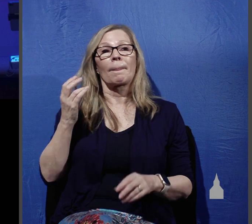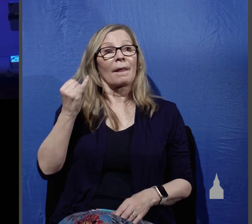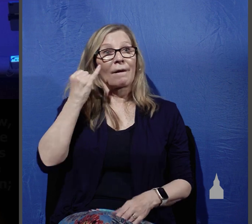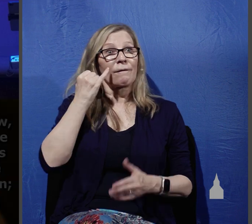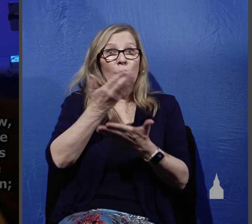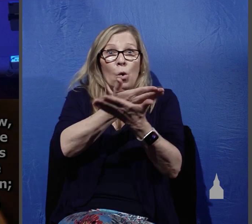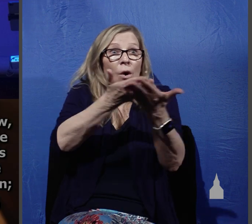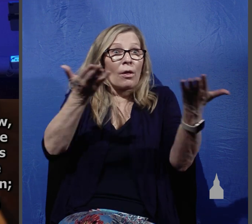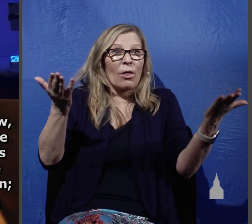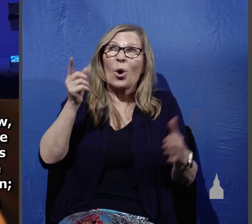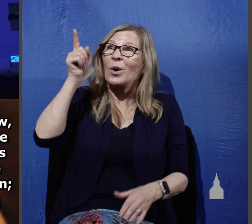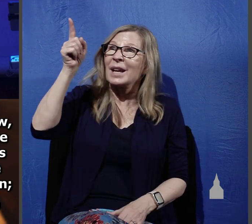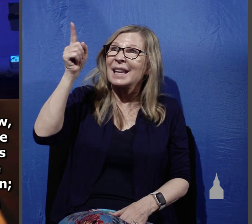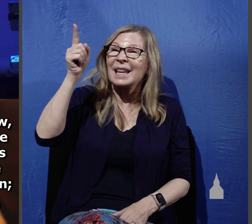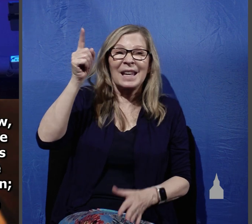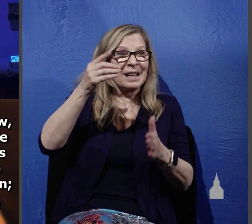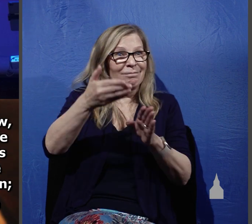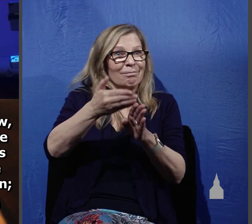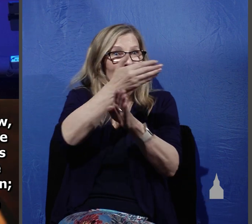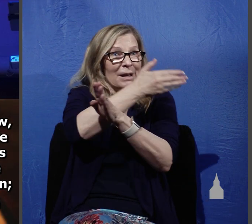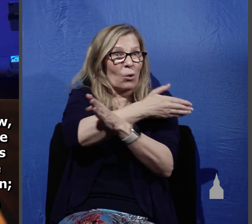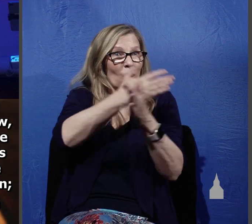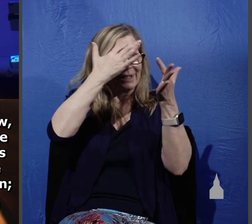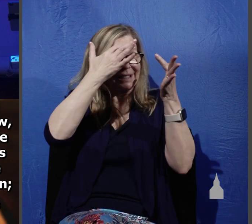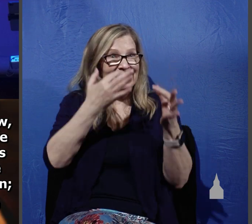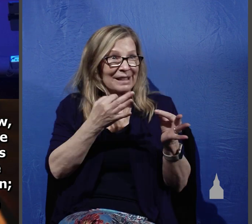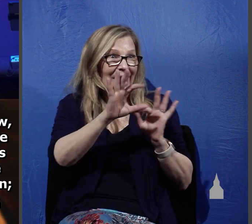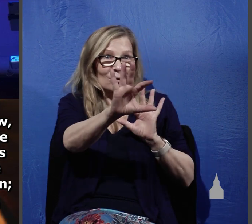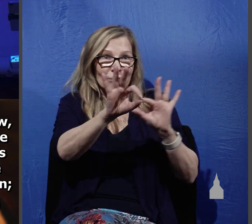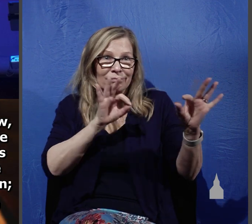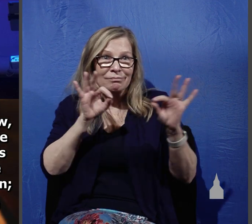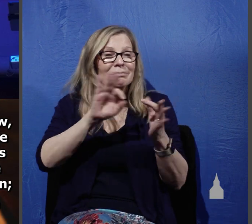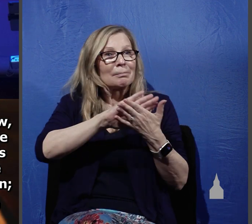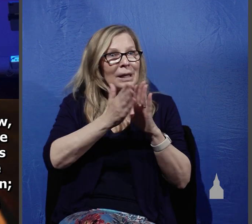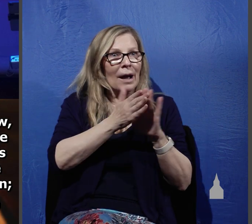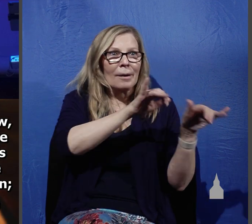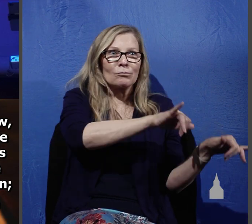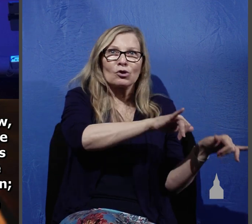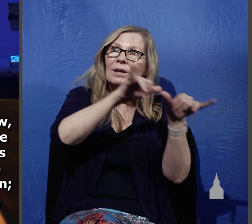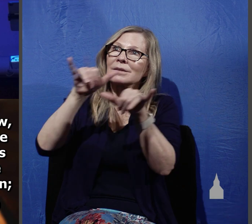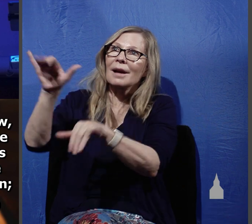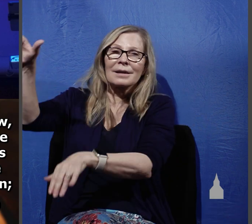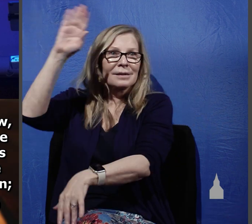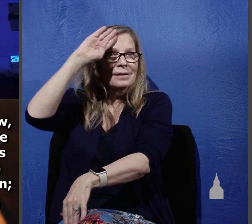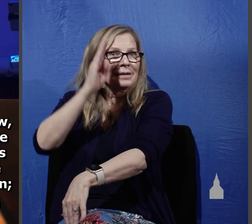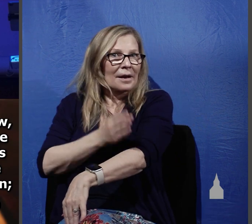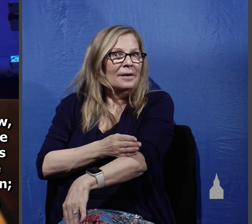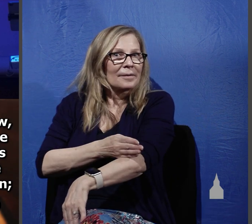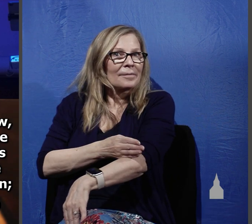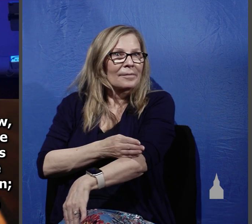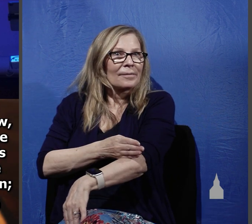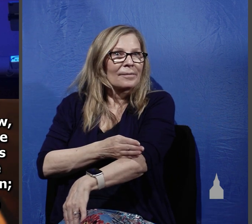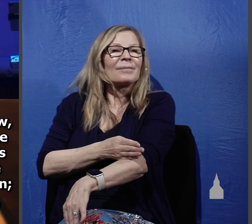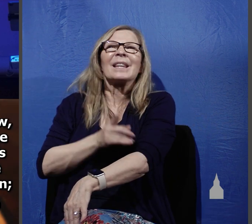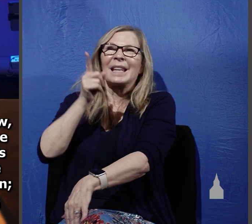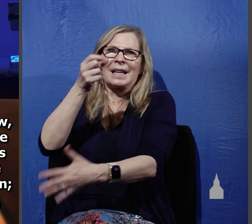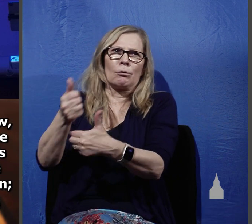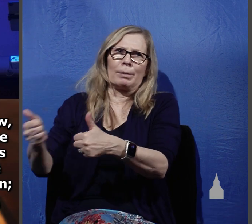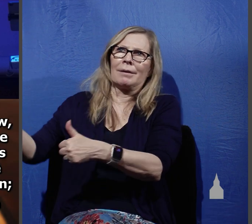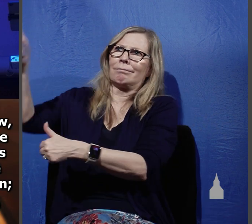whom he foreknew he also predestined to become conformed to the image of his son so that he would be the firstborn among many brethren